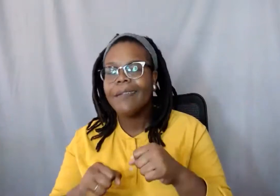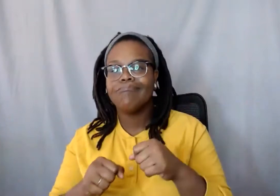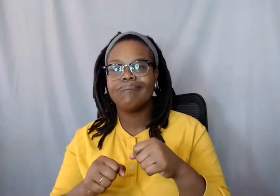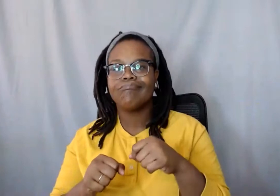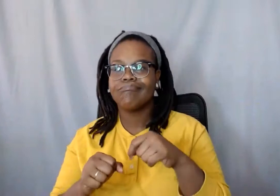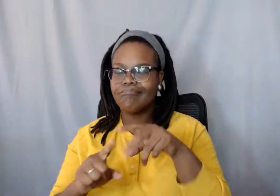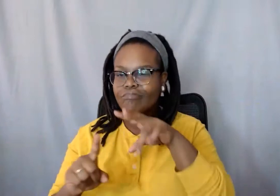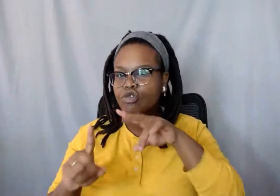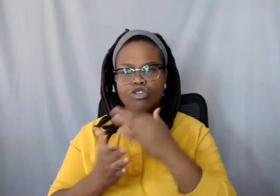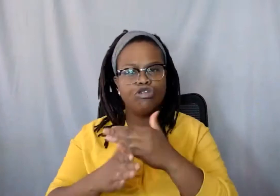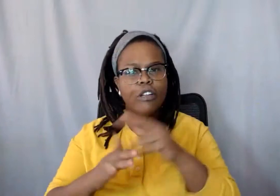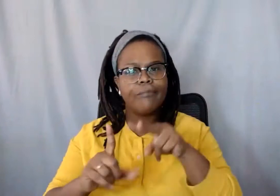interact with another group, they can afford it.